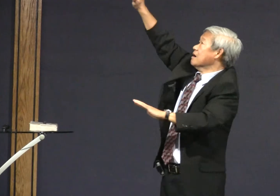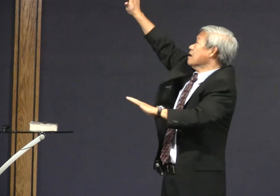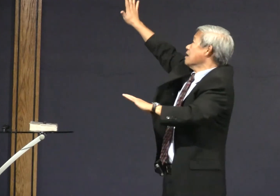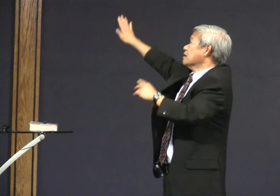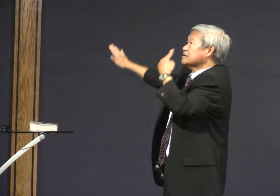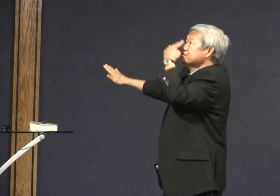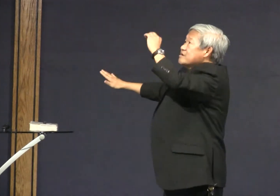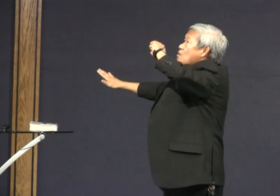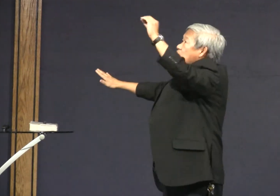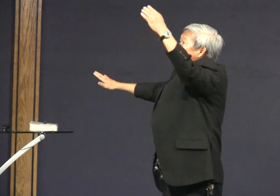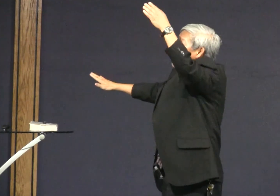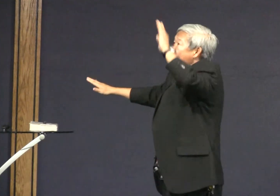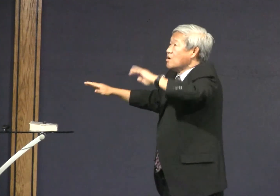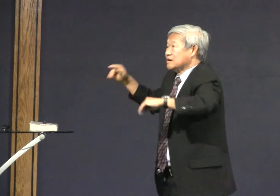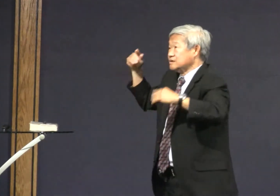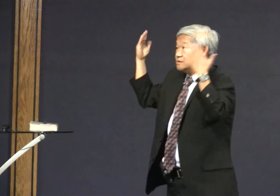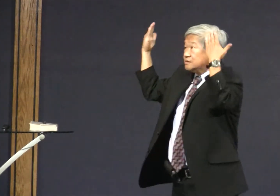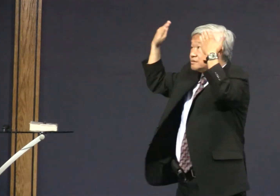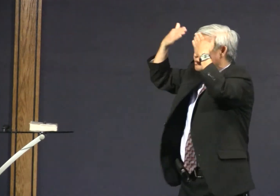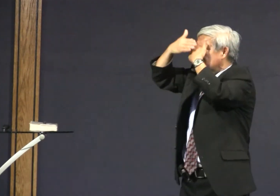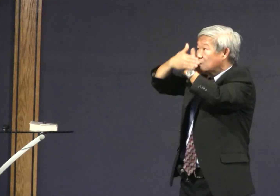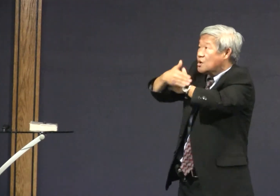and there is darkness in the world.